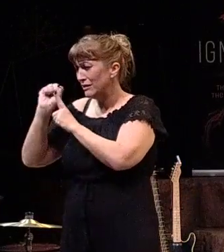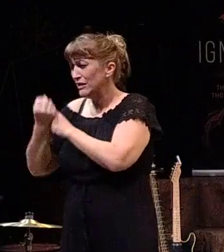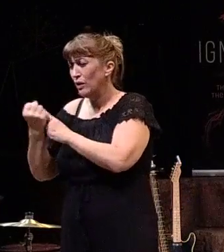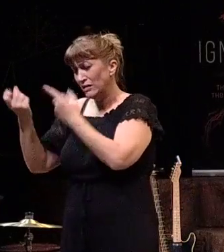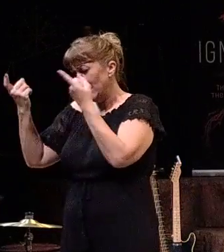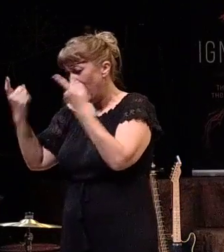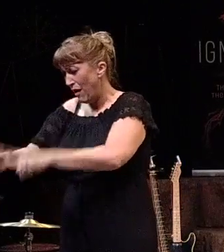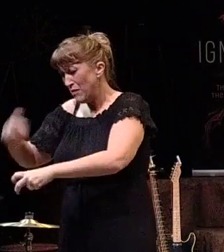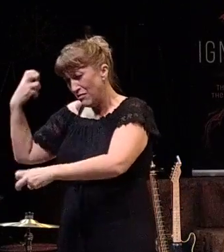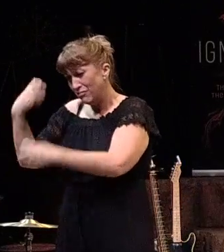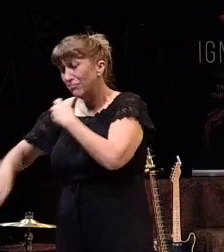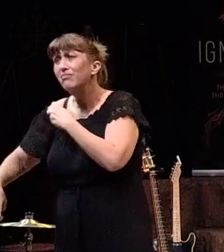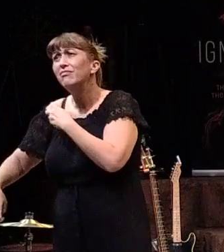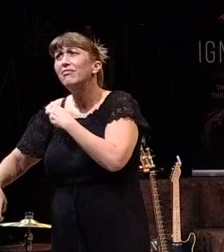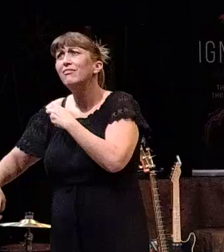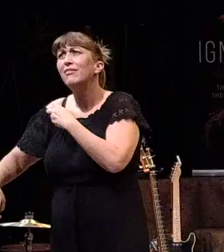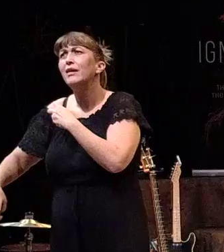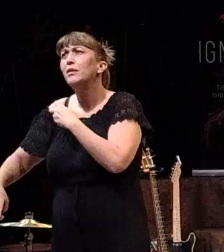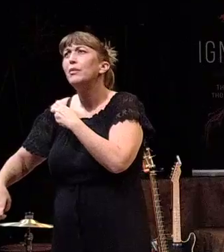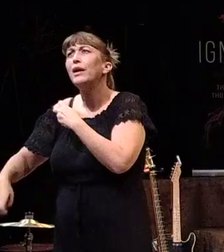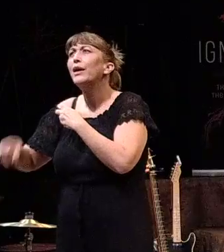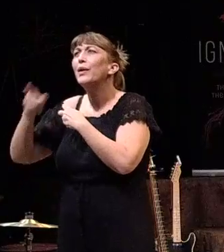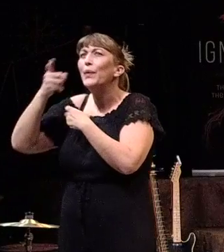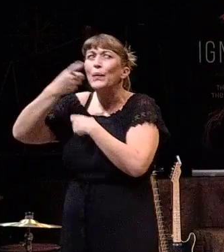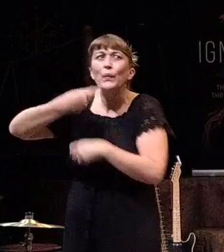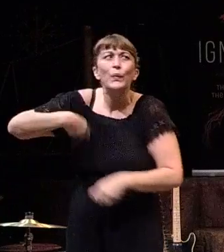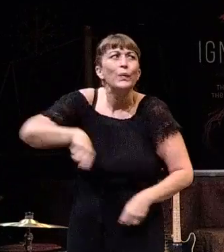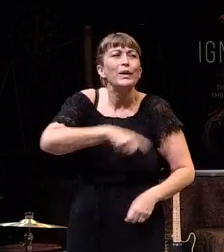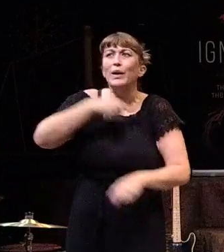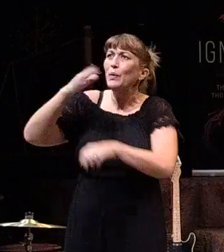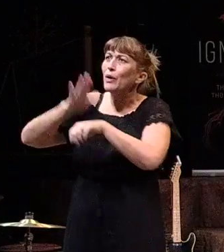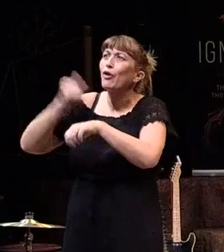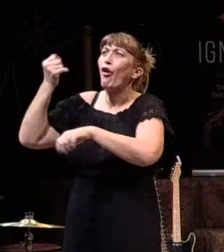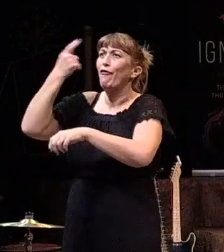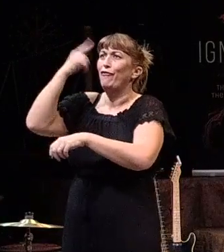into our lives might be, we were called to be free.